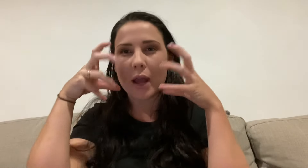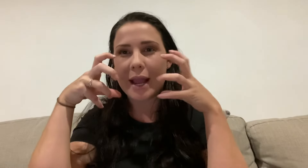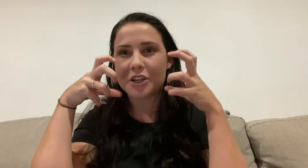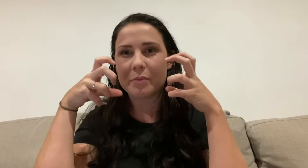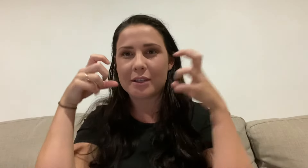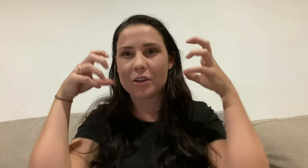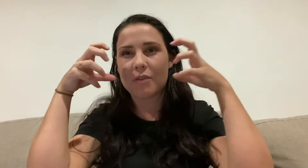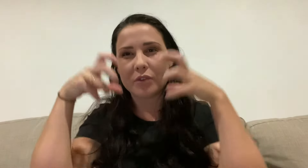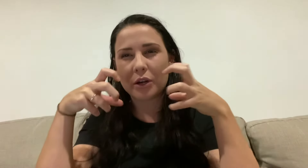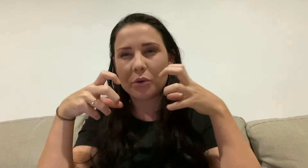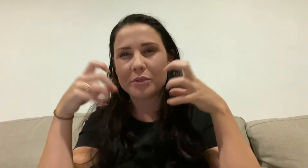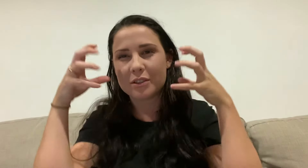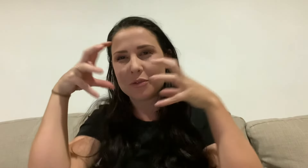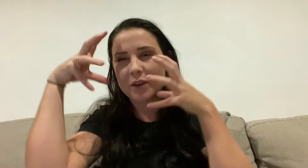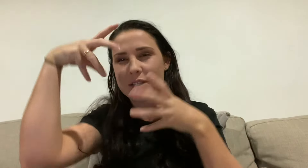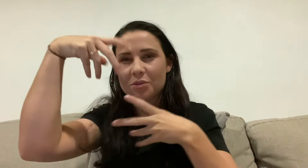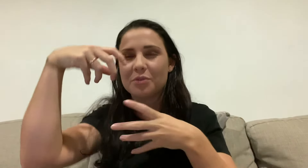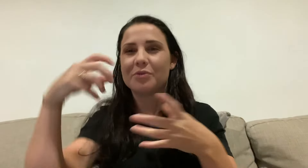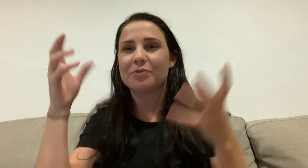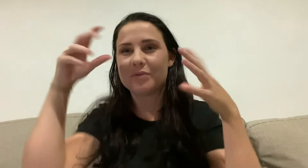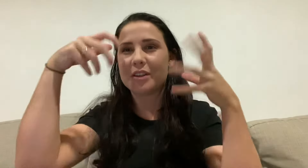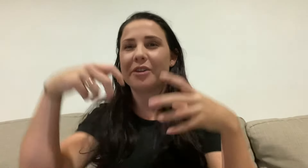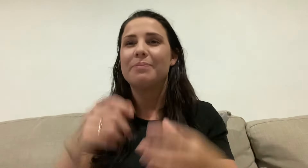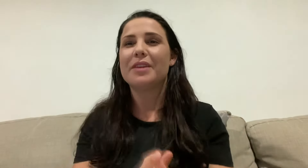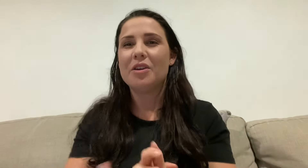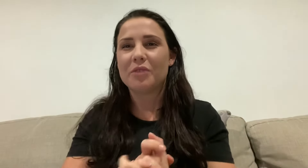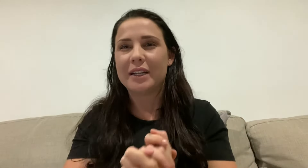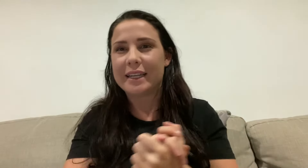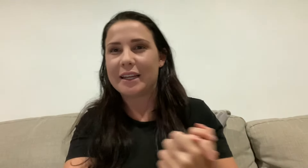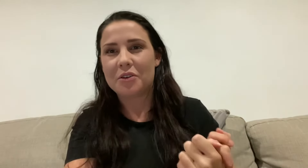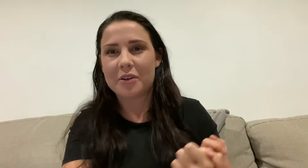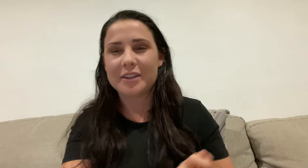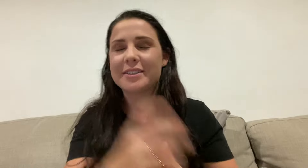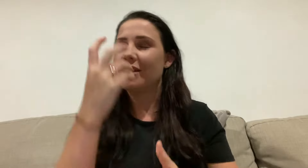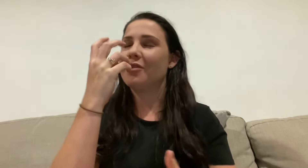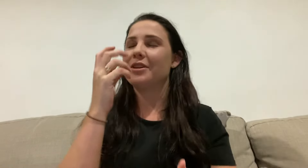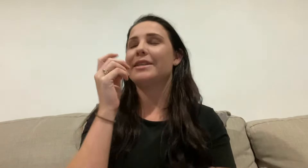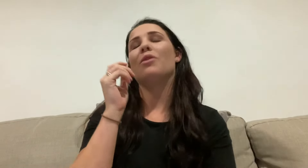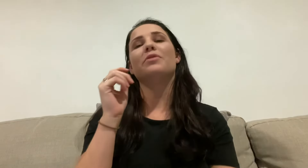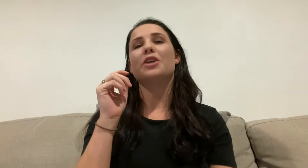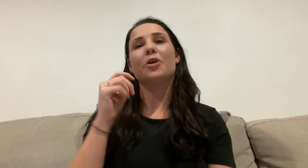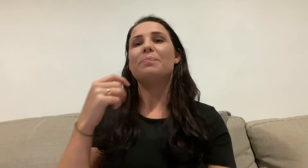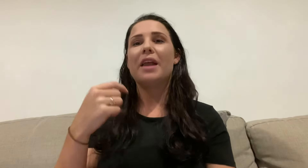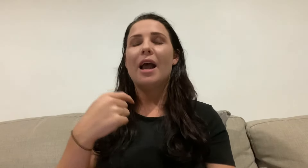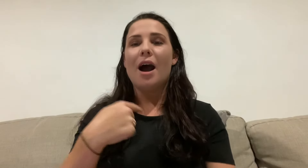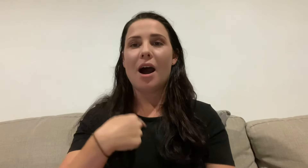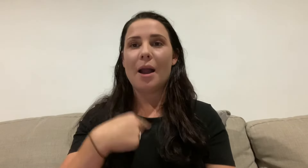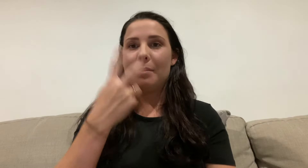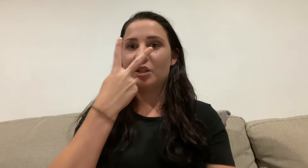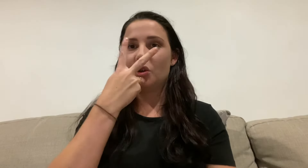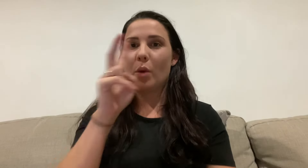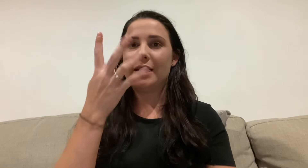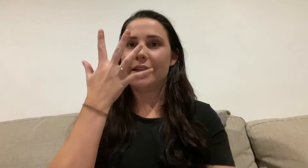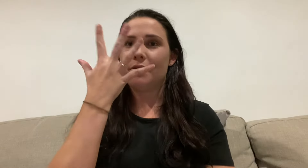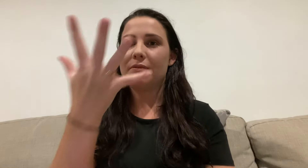age makes you have wrinkles and your face sort of, you know, wrinkling in on its own itself. So I'm 25